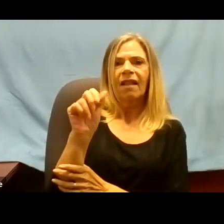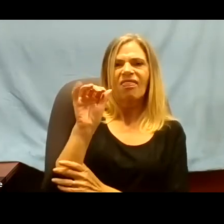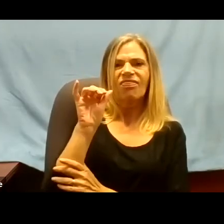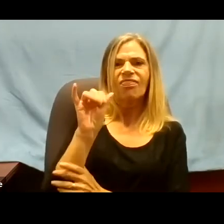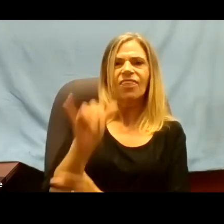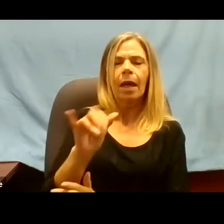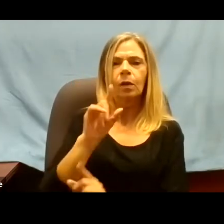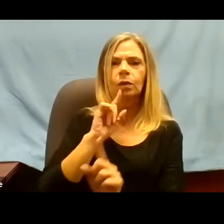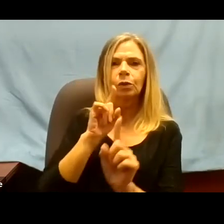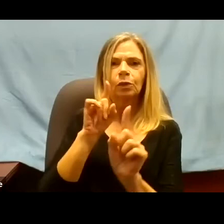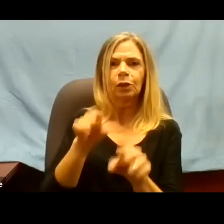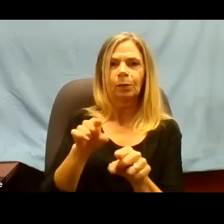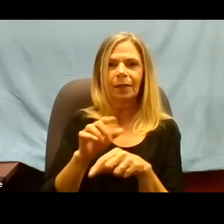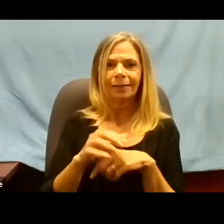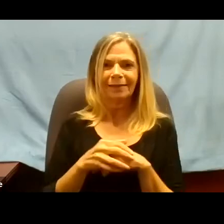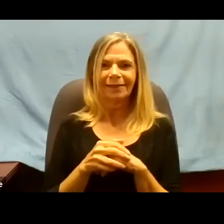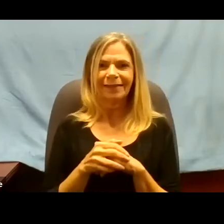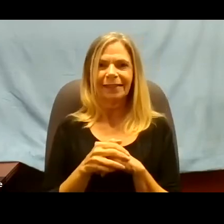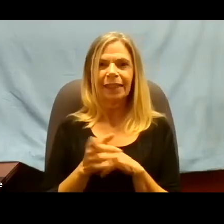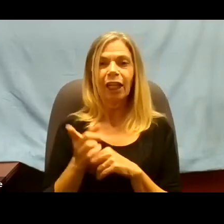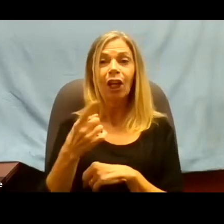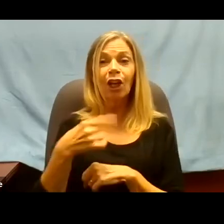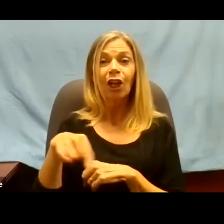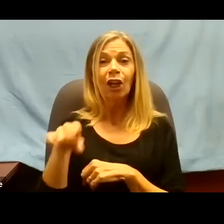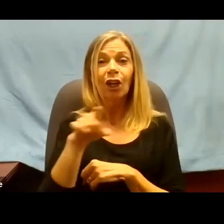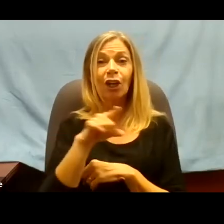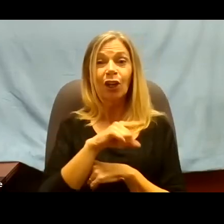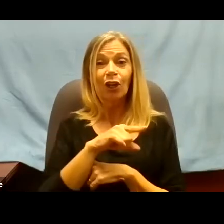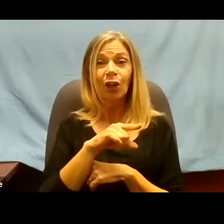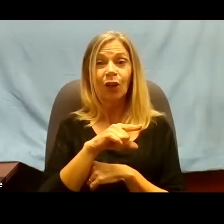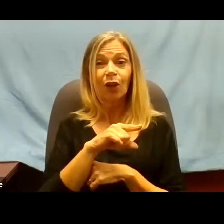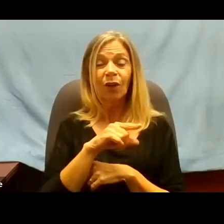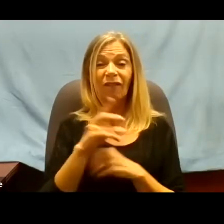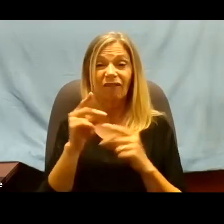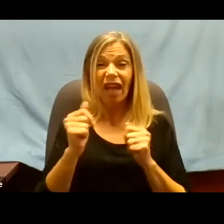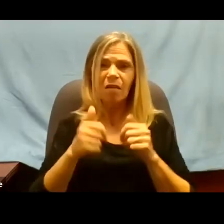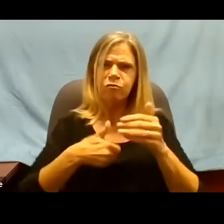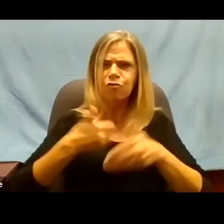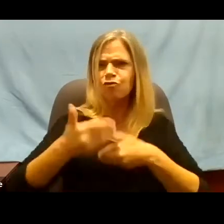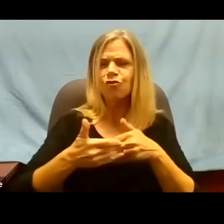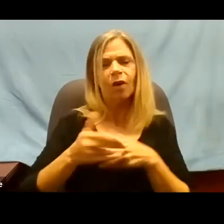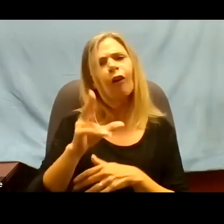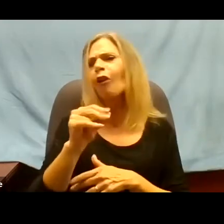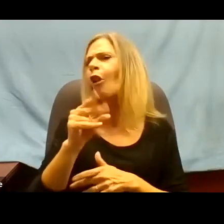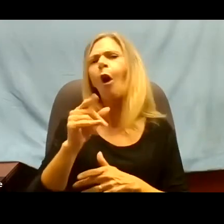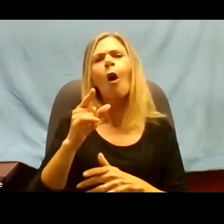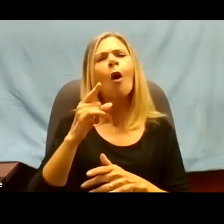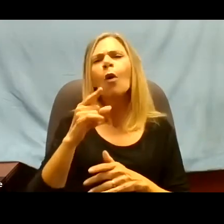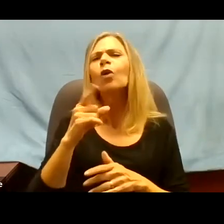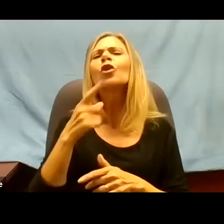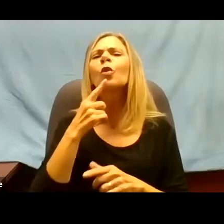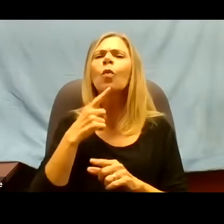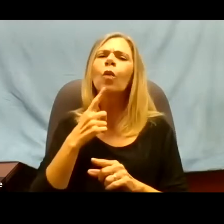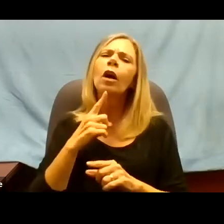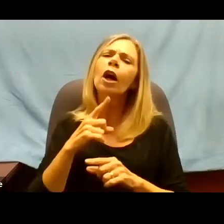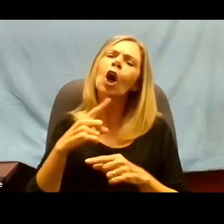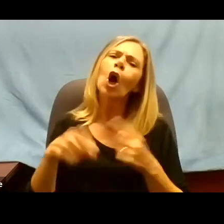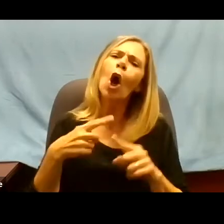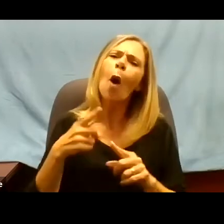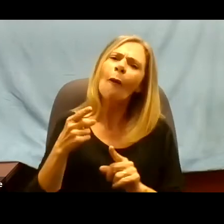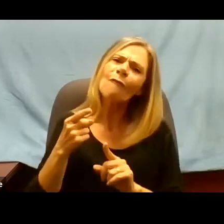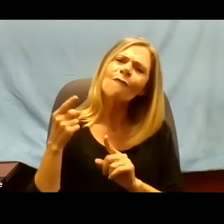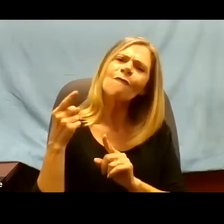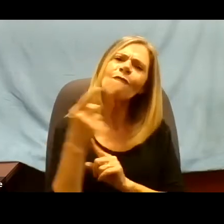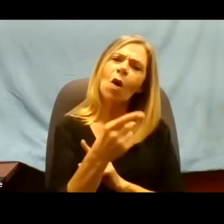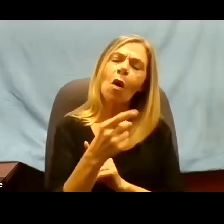not going to go fast. You're going to go far. And this organization of yours will